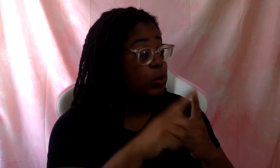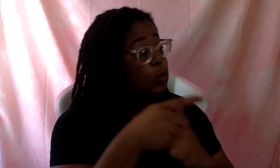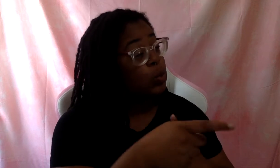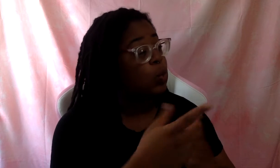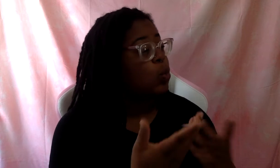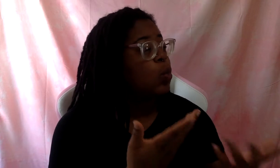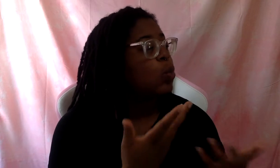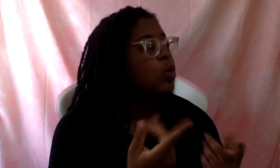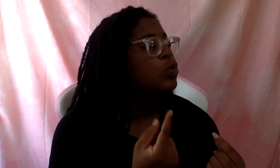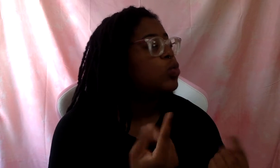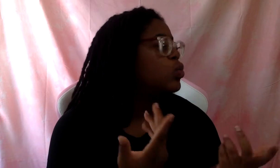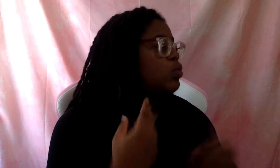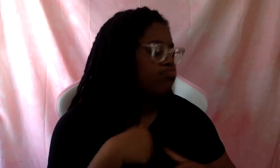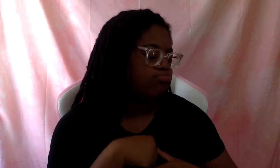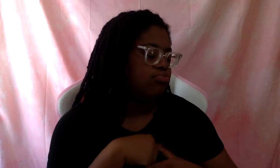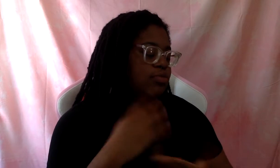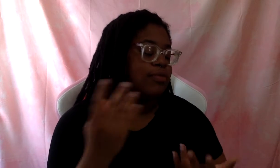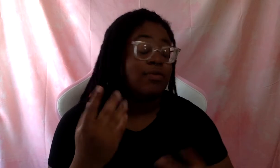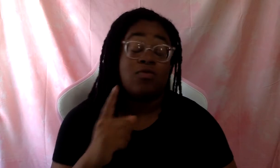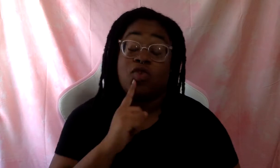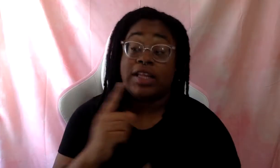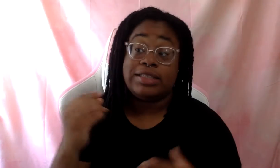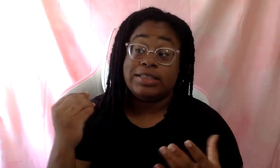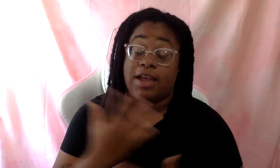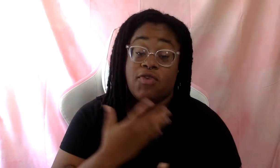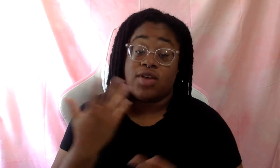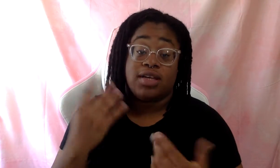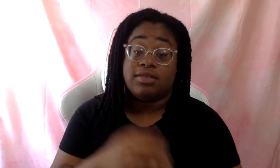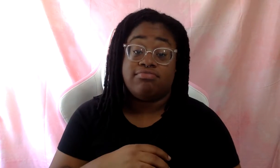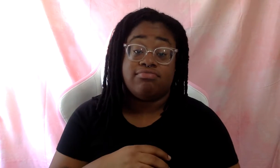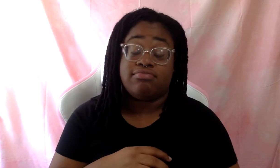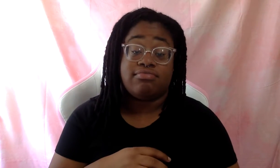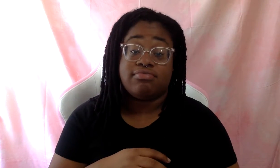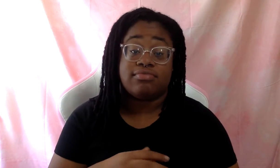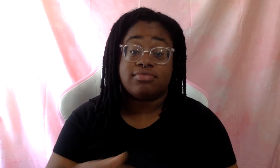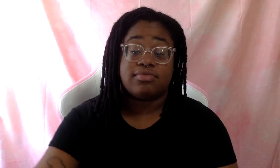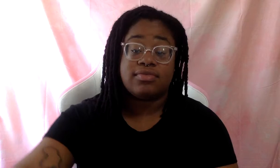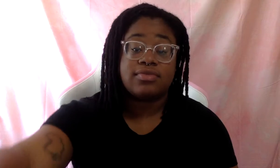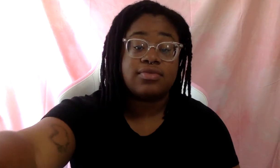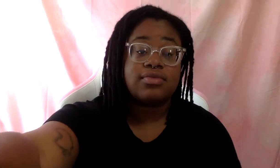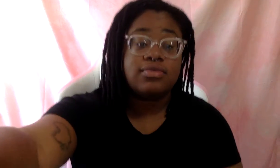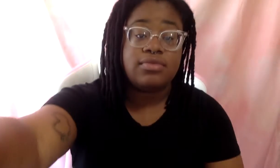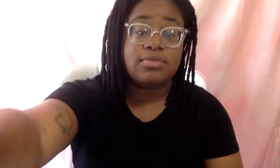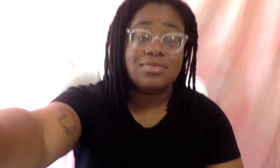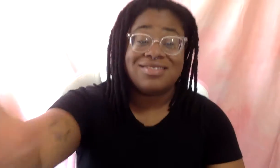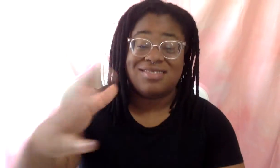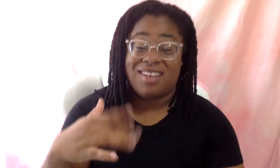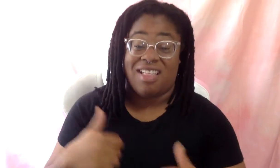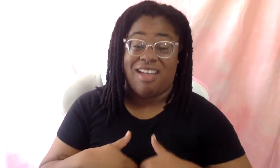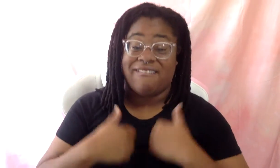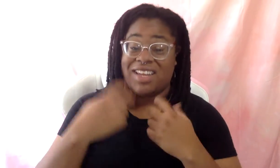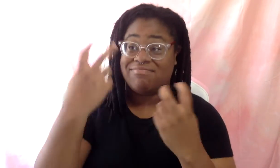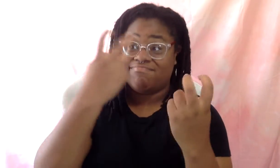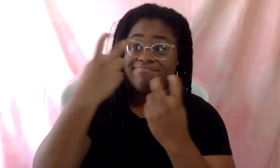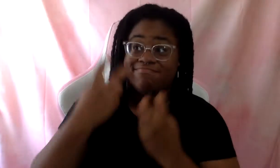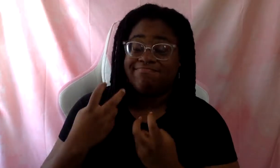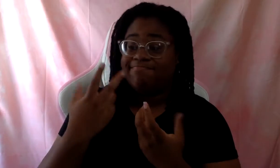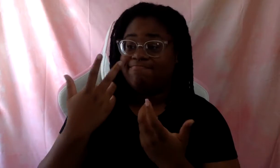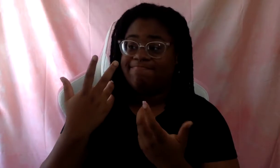It's, it's terrifying to be honest. Um, I live in a capitalist society. I have a ridiculous amount of